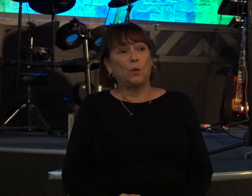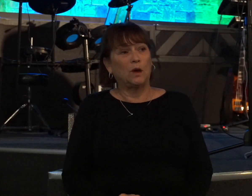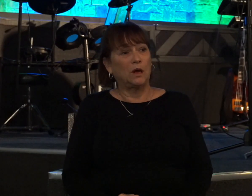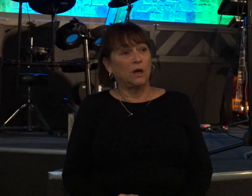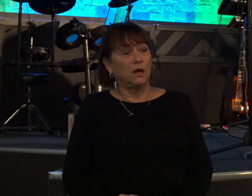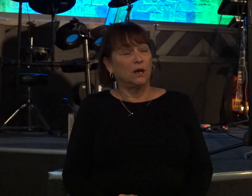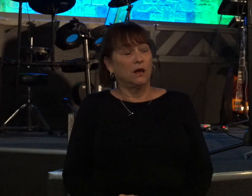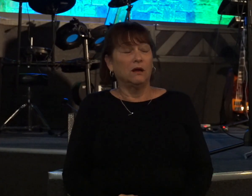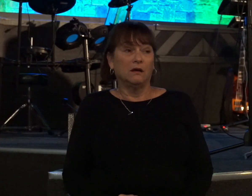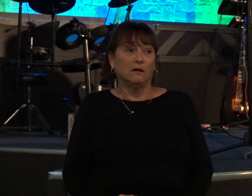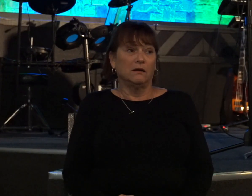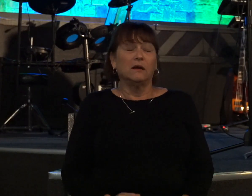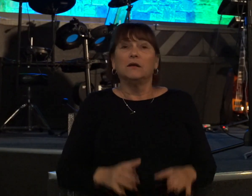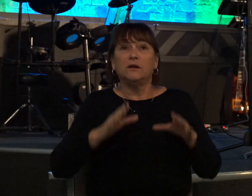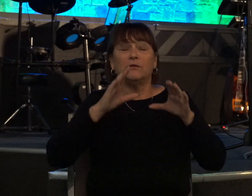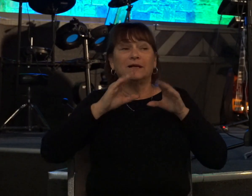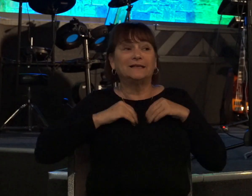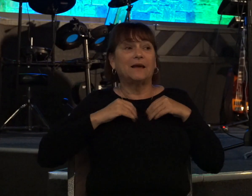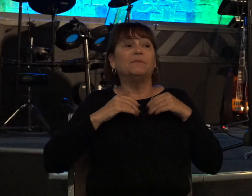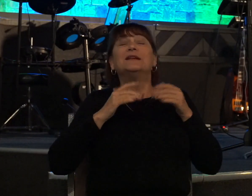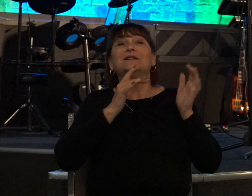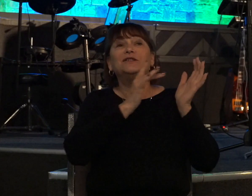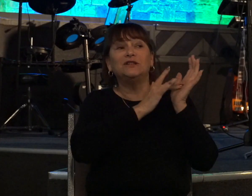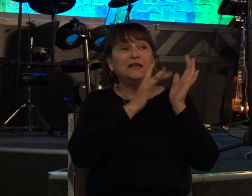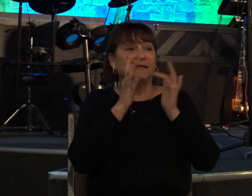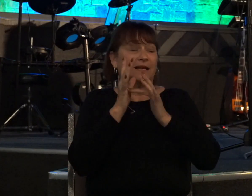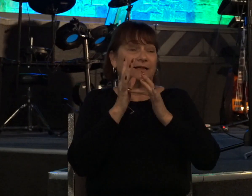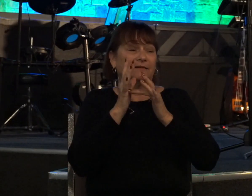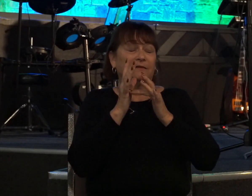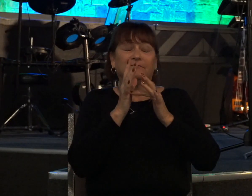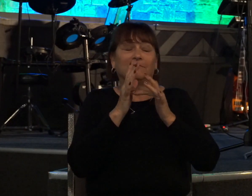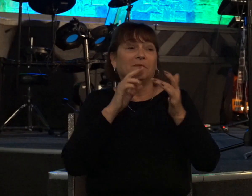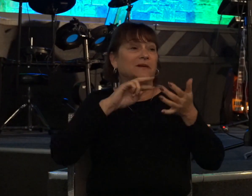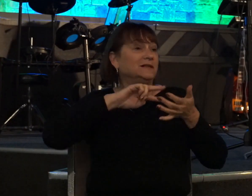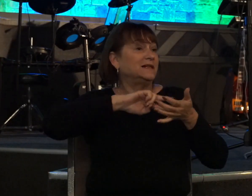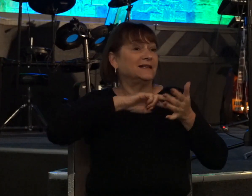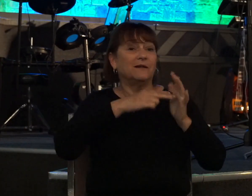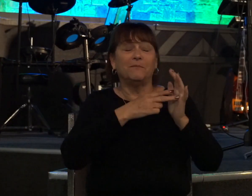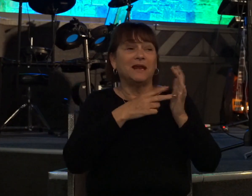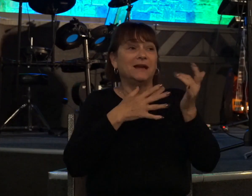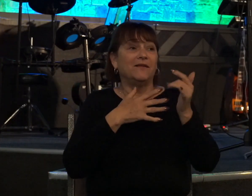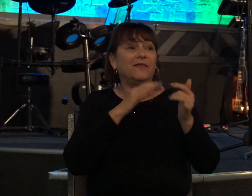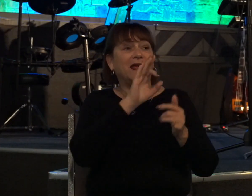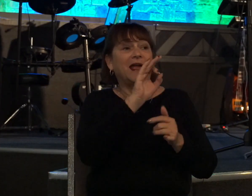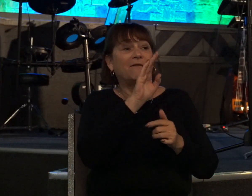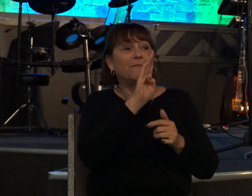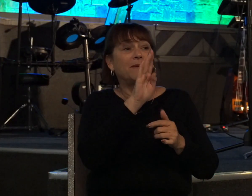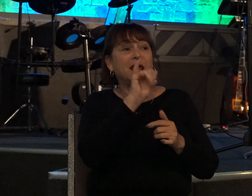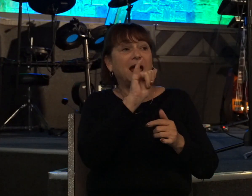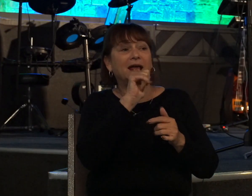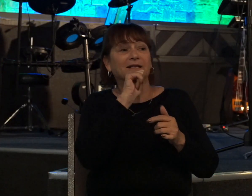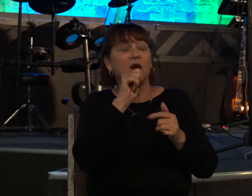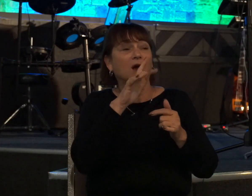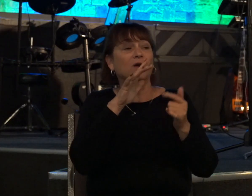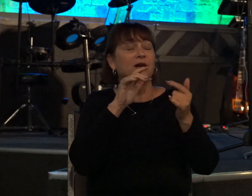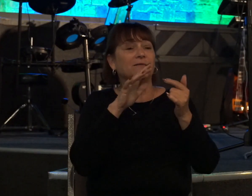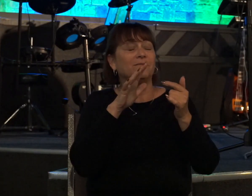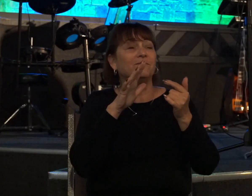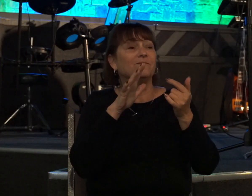and you accept Jesus as your Lord and Savior guess what it doesn't mean that the FBI is not going to kick down your door next week and take you to prison the